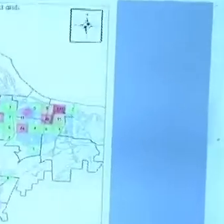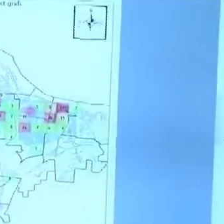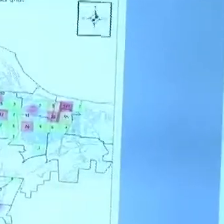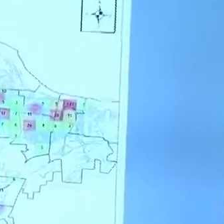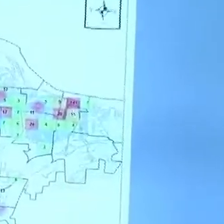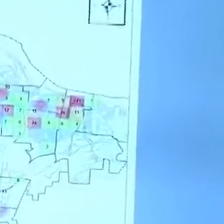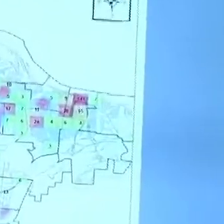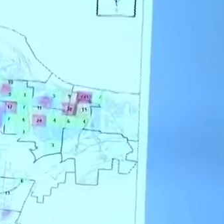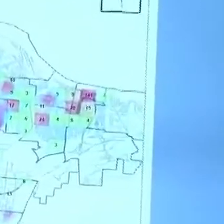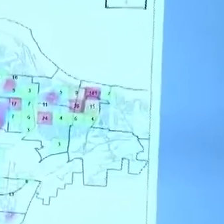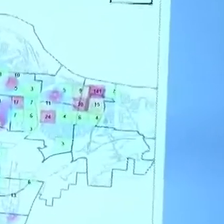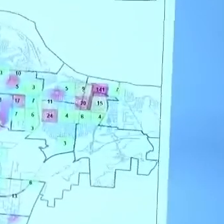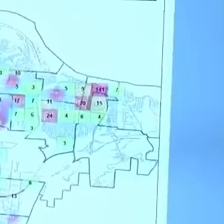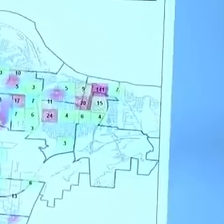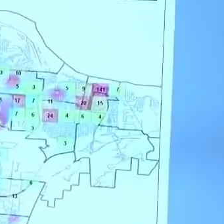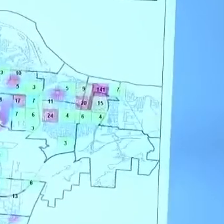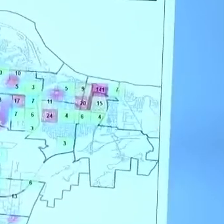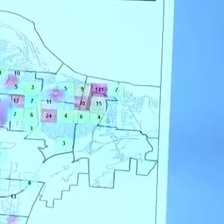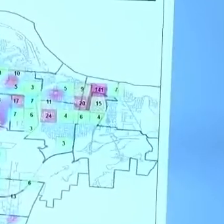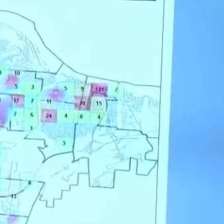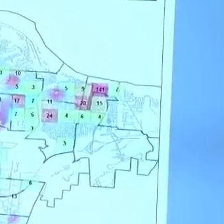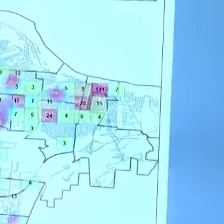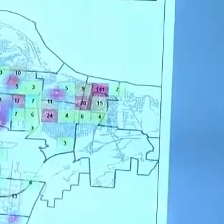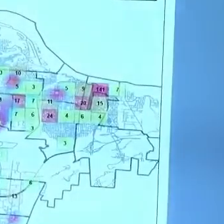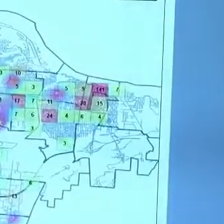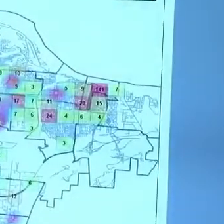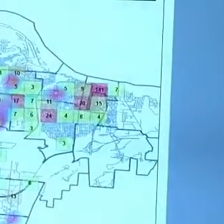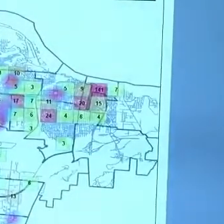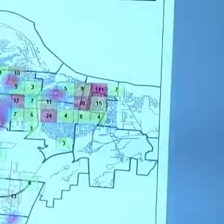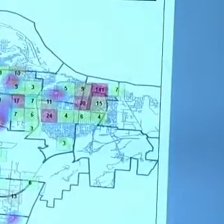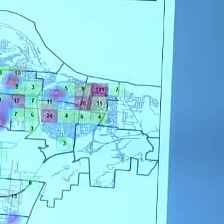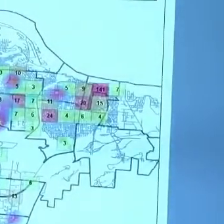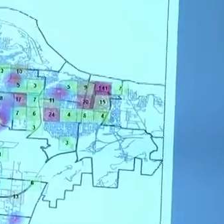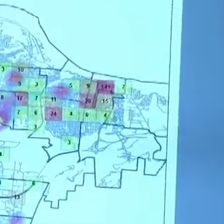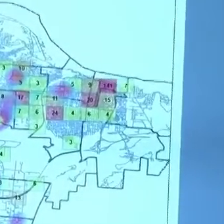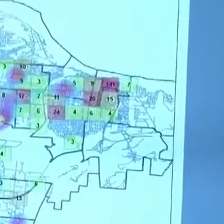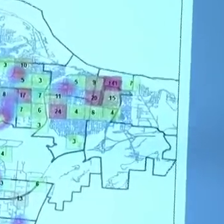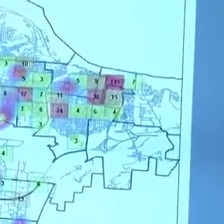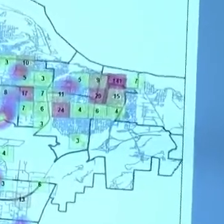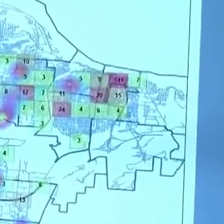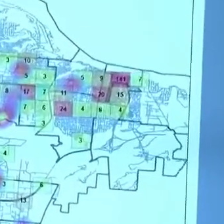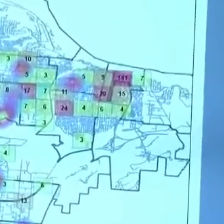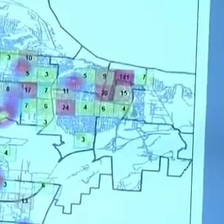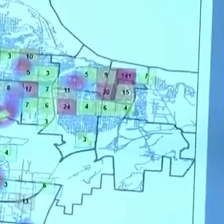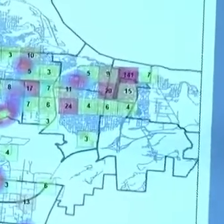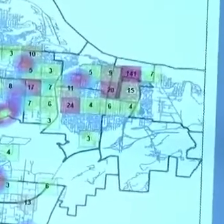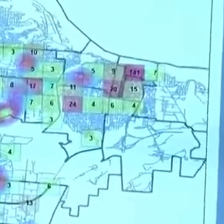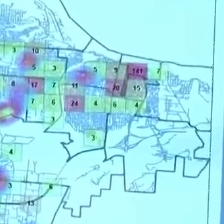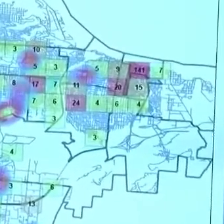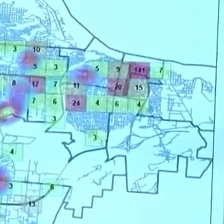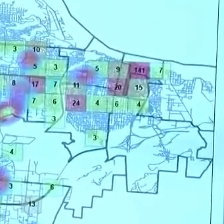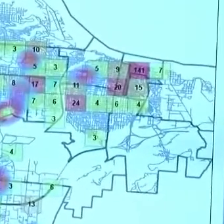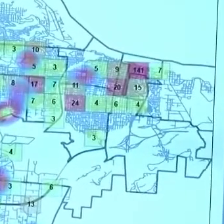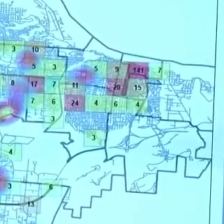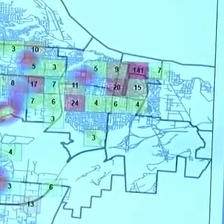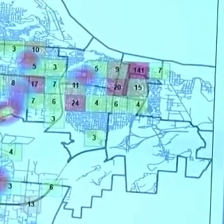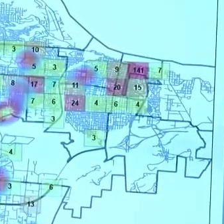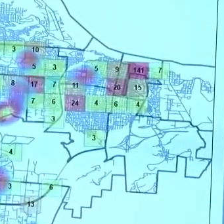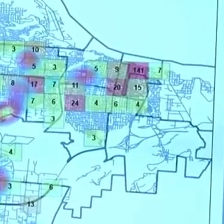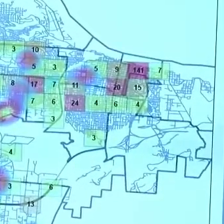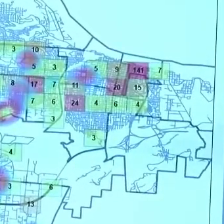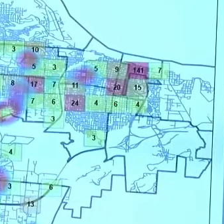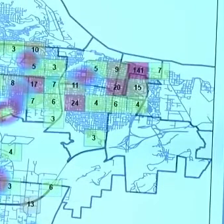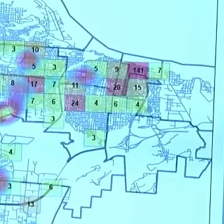would ask you to to look at those and see that there's pockets, small pockets throughout the city where these violent crimes are occurring.